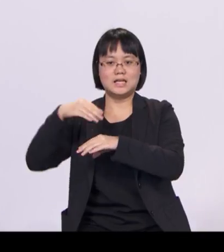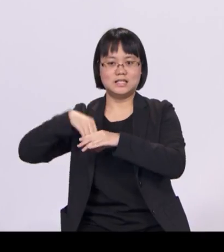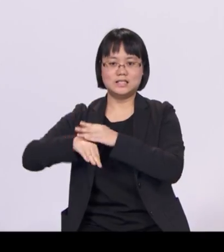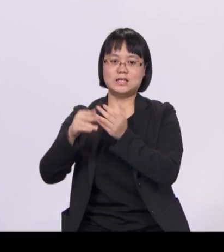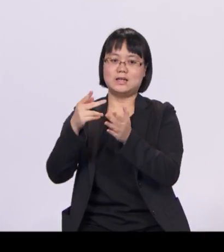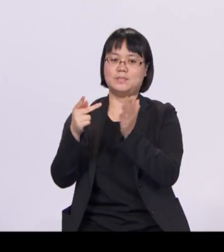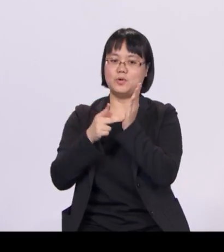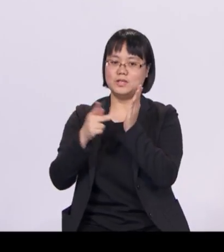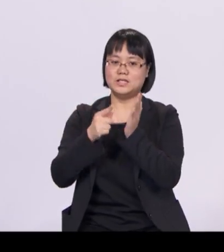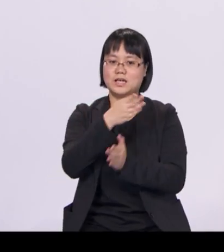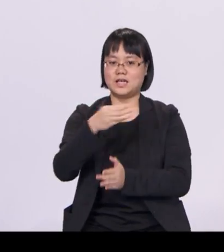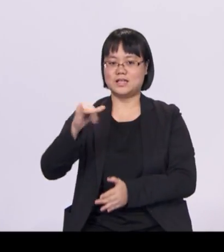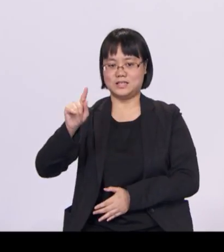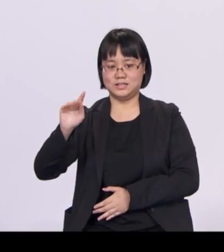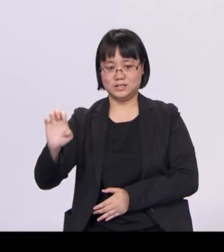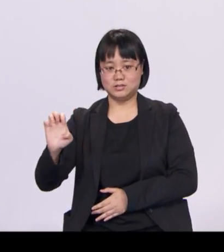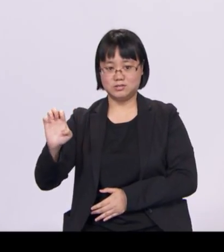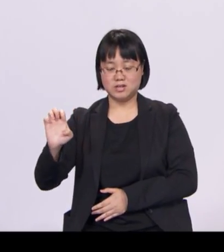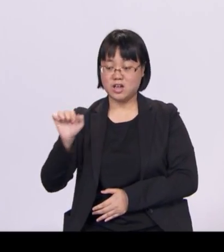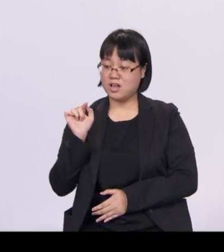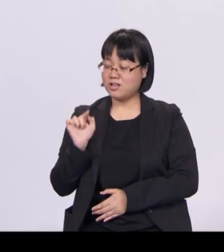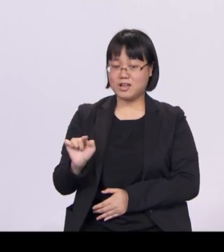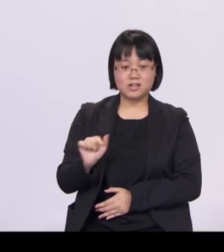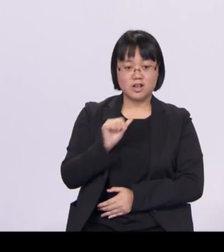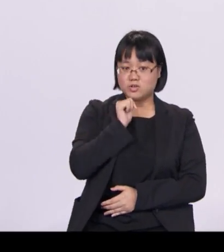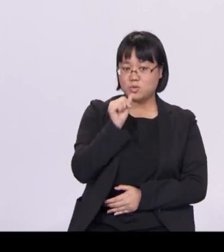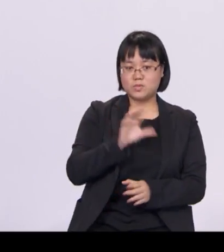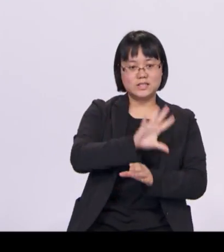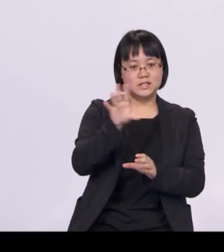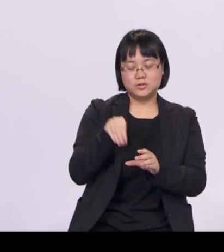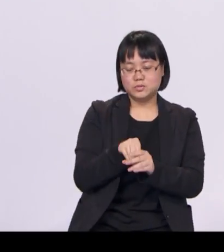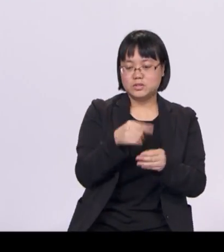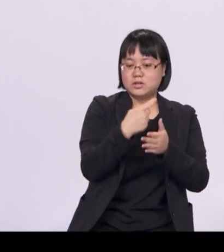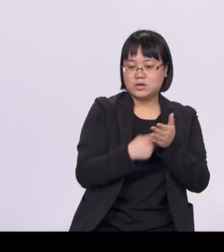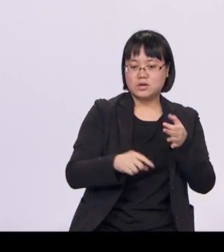And this does not even include the cost of building public transport infrastructure.